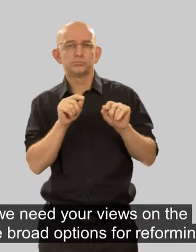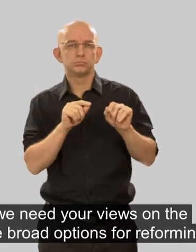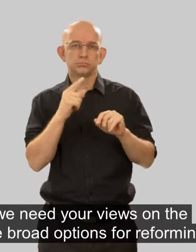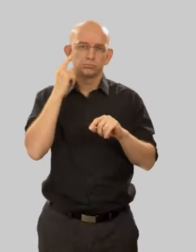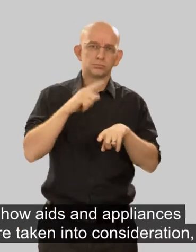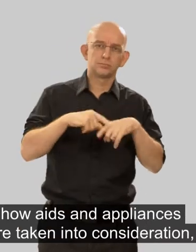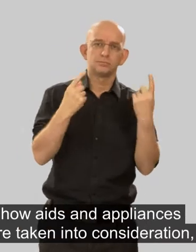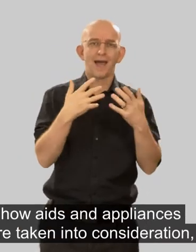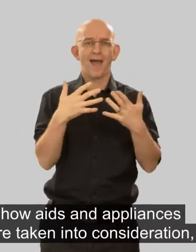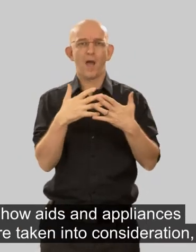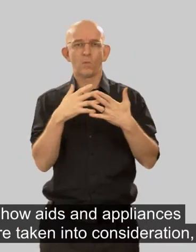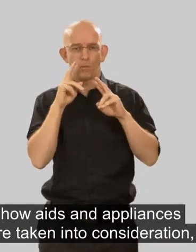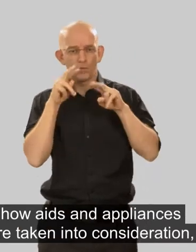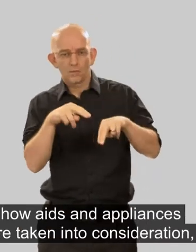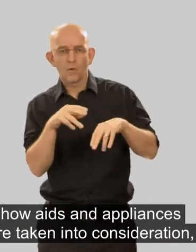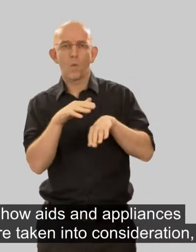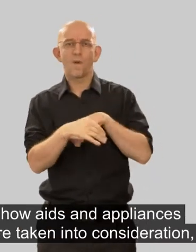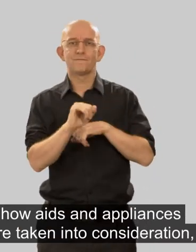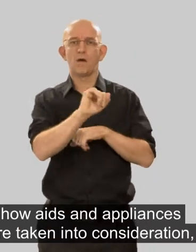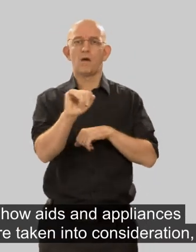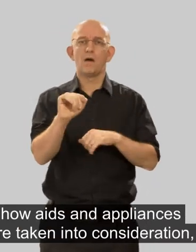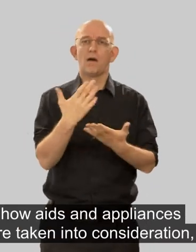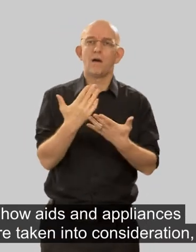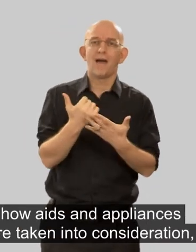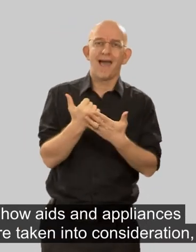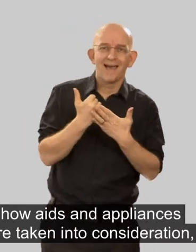how aids and appliances are taken into consideration,